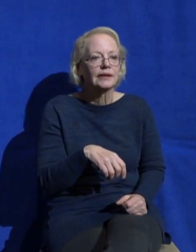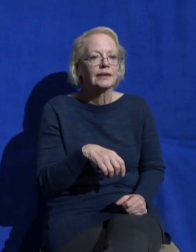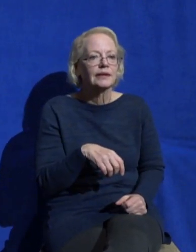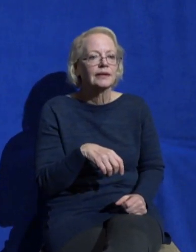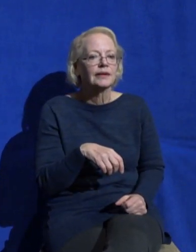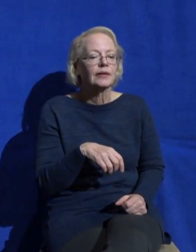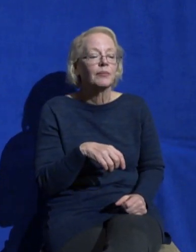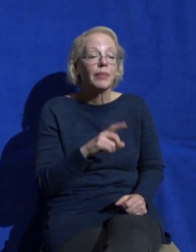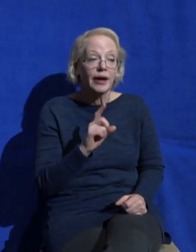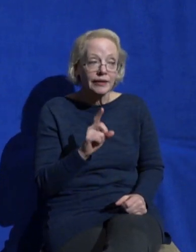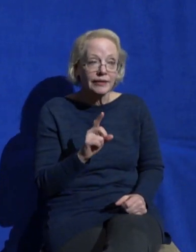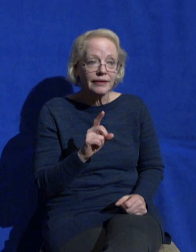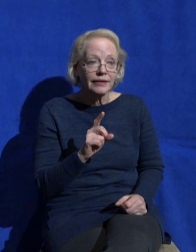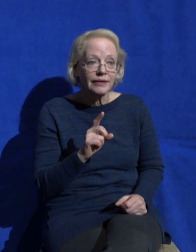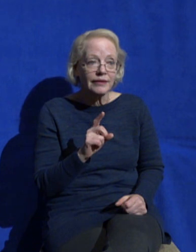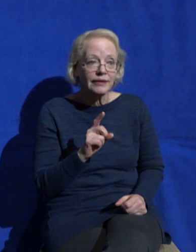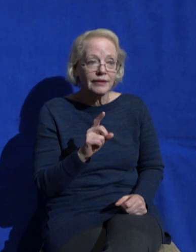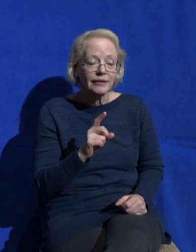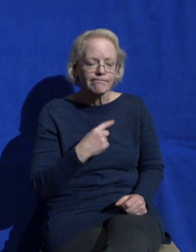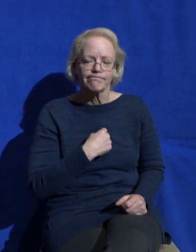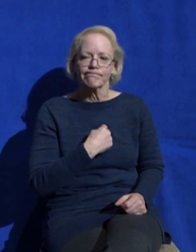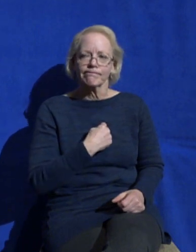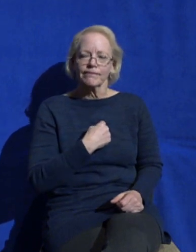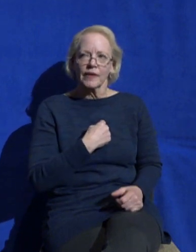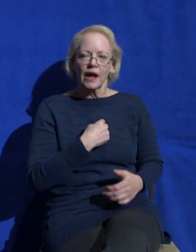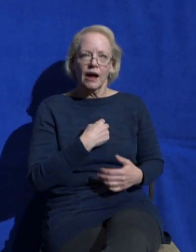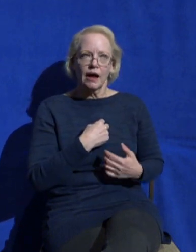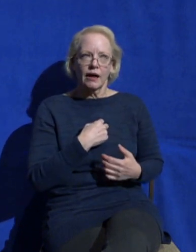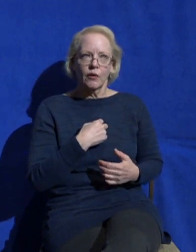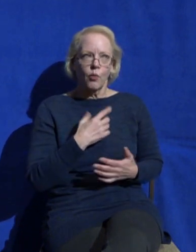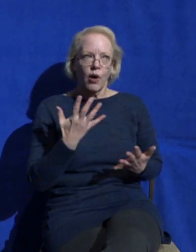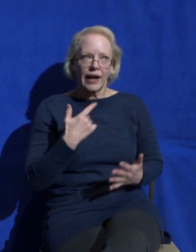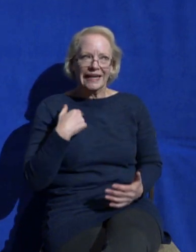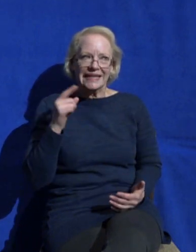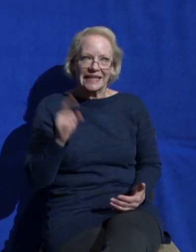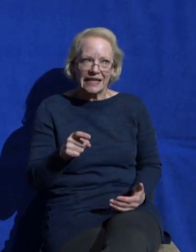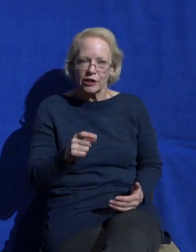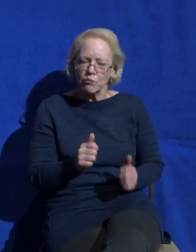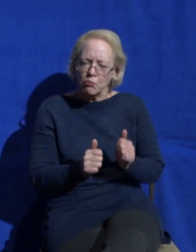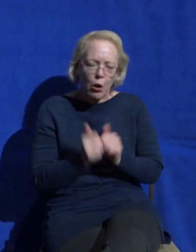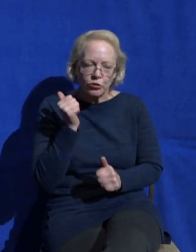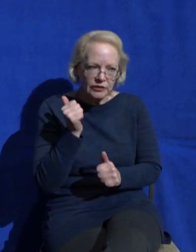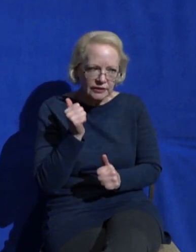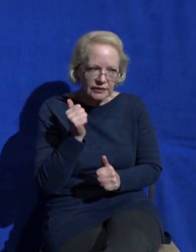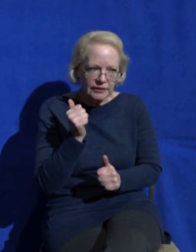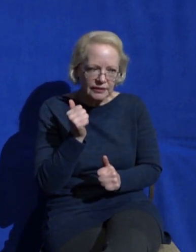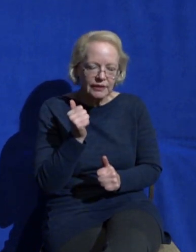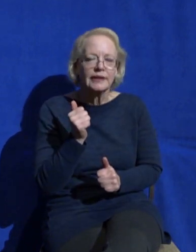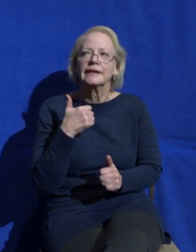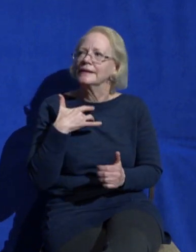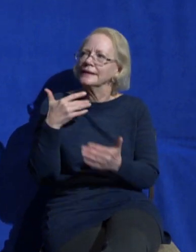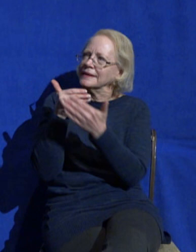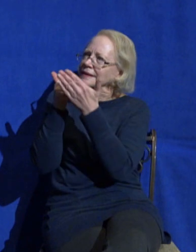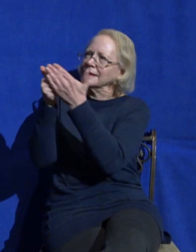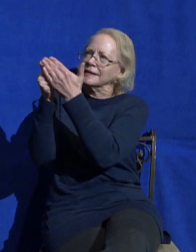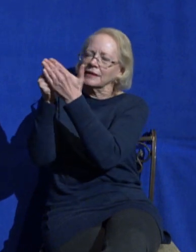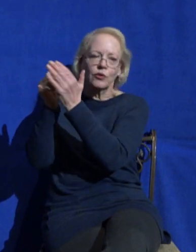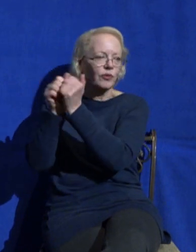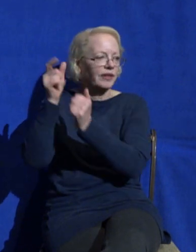but there's this conviction right that the thing we need more than anything is intimacy with God so here's what I want to do with the time that we